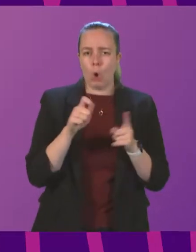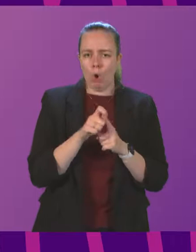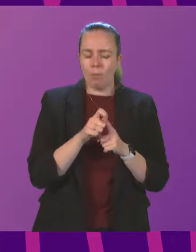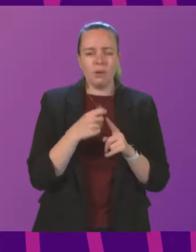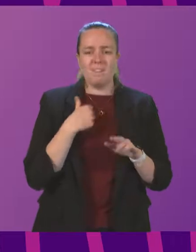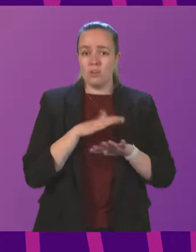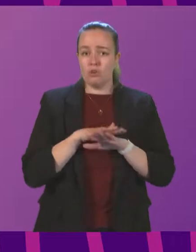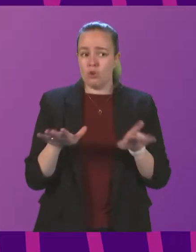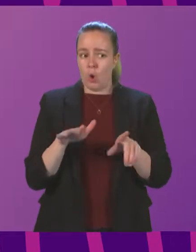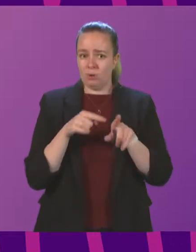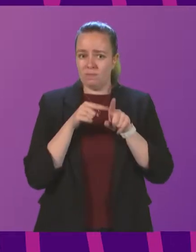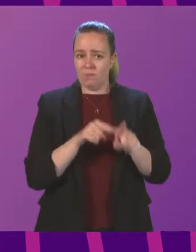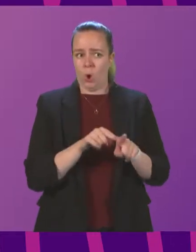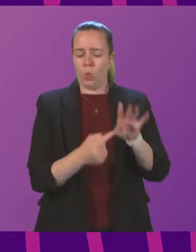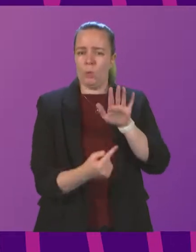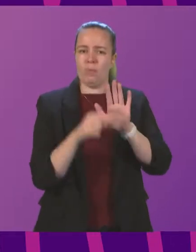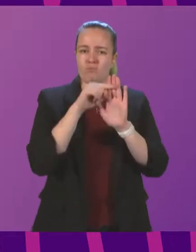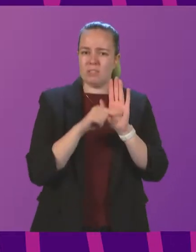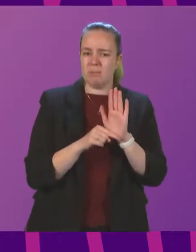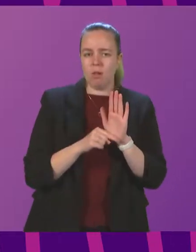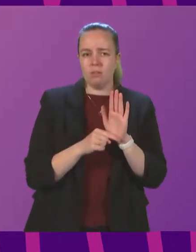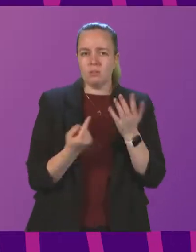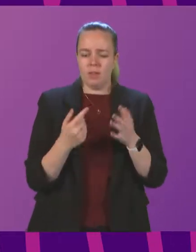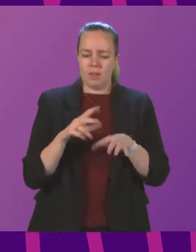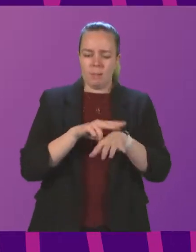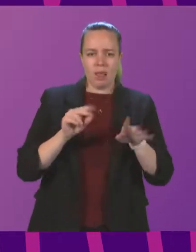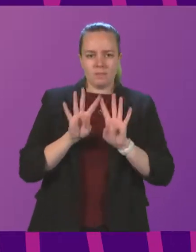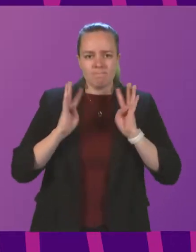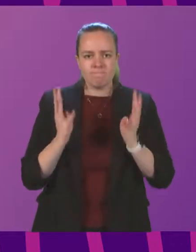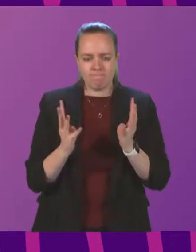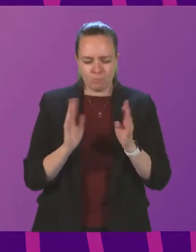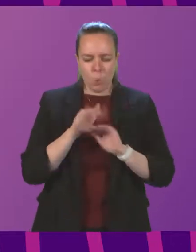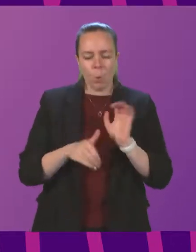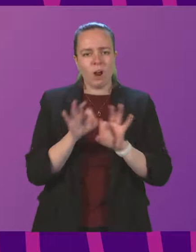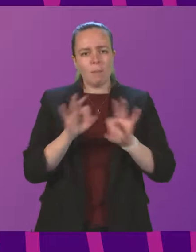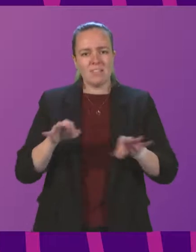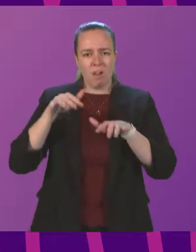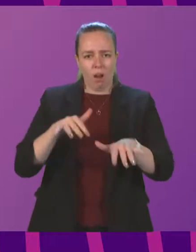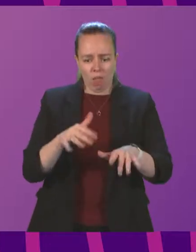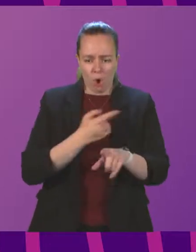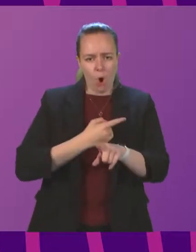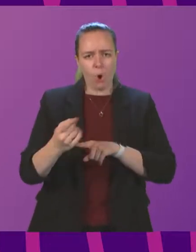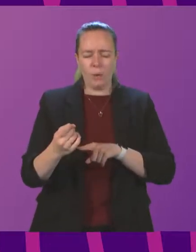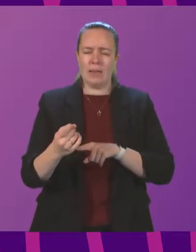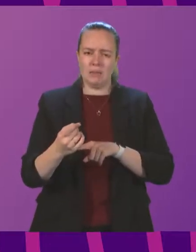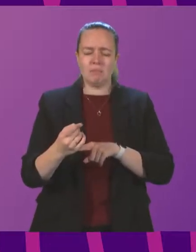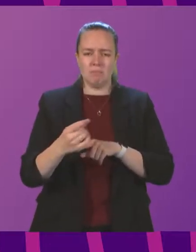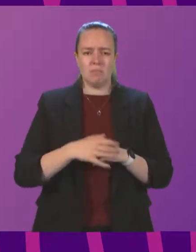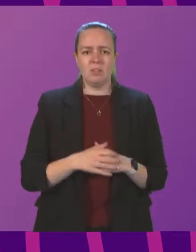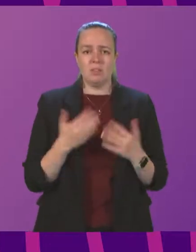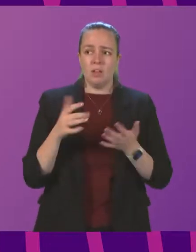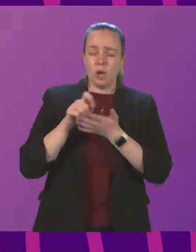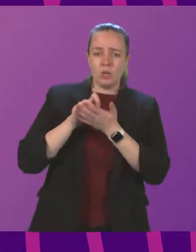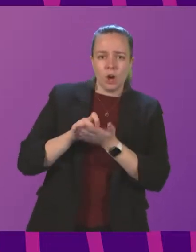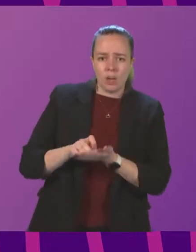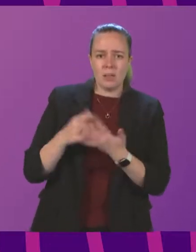account of those important principles. The use of kettling tactics on peaceful protesters seems wholly disproportionate. I have read reports of journalists